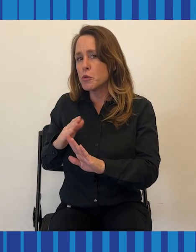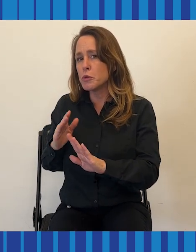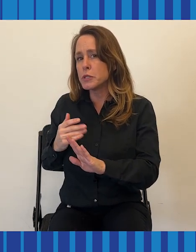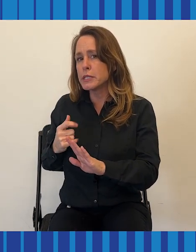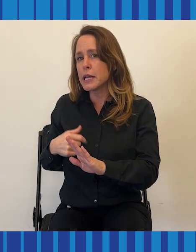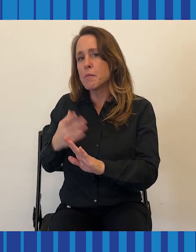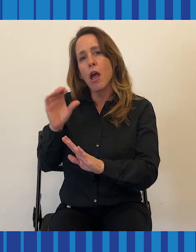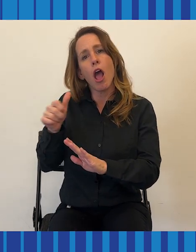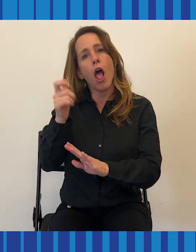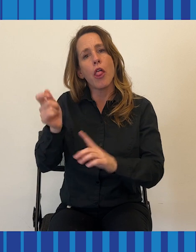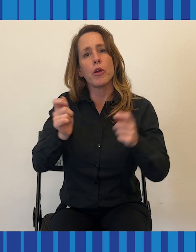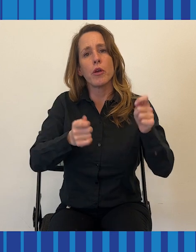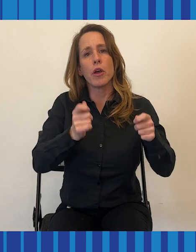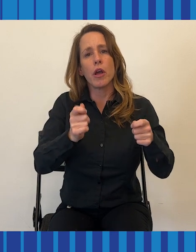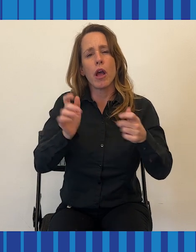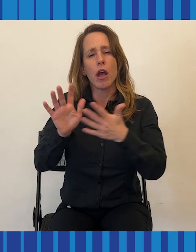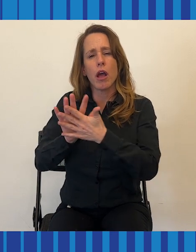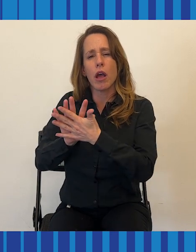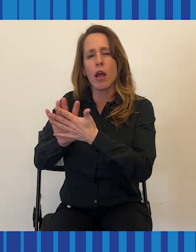it quickly tapers off.